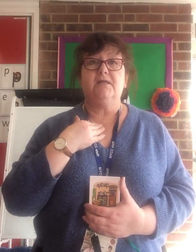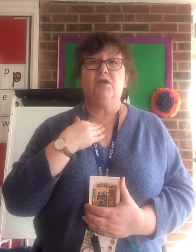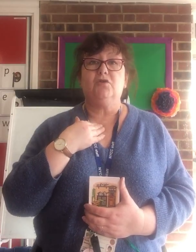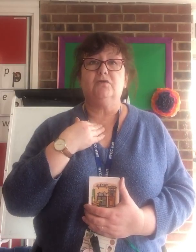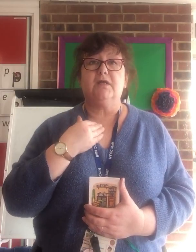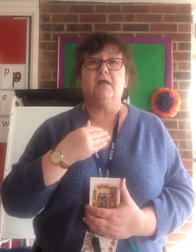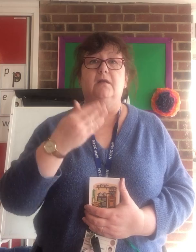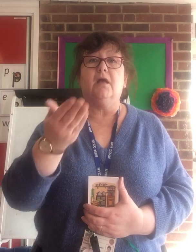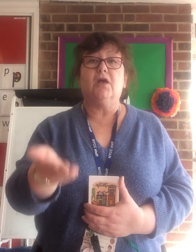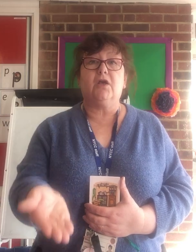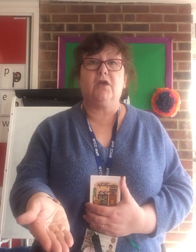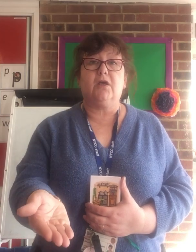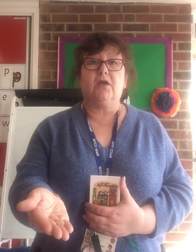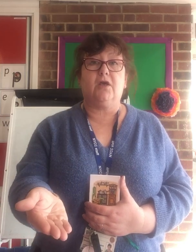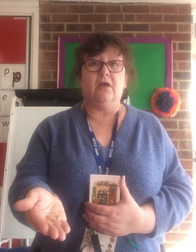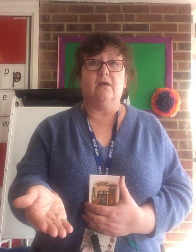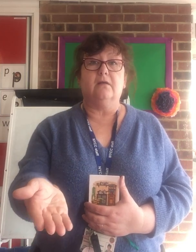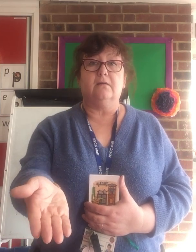turn, your turn. Kk.